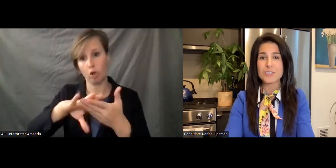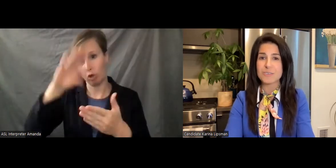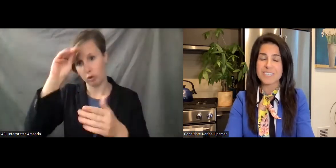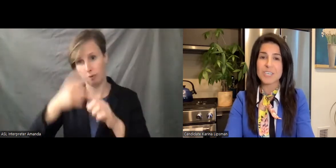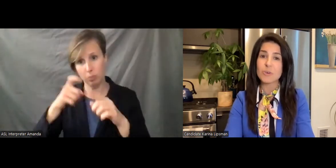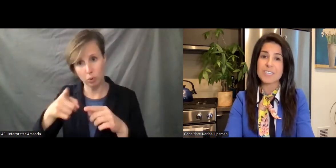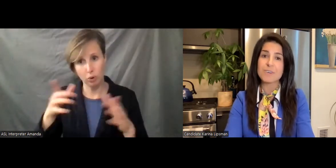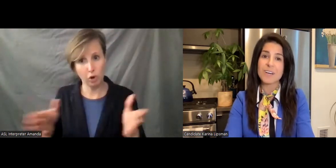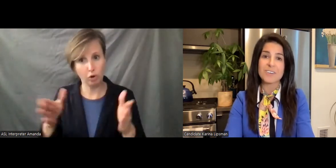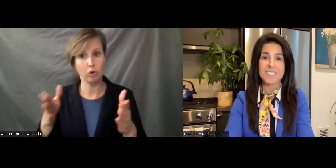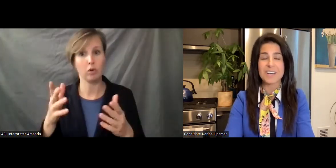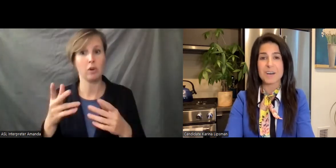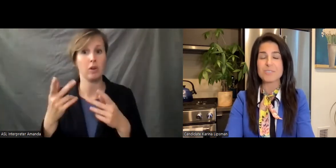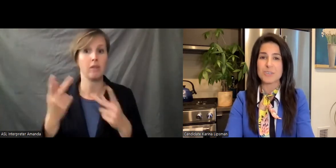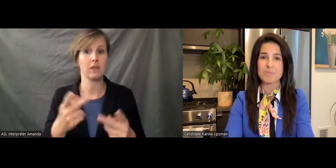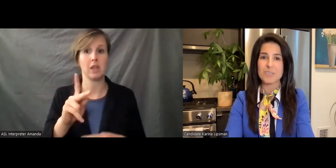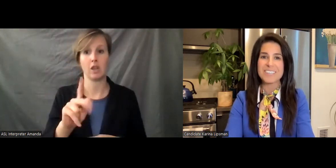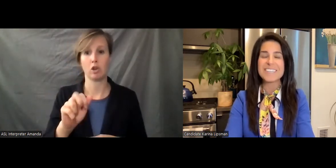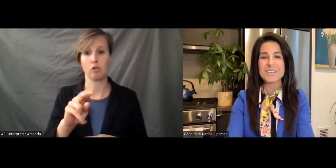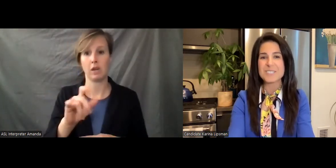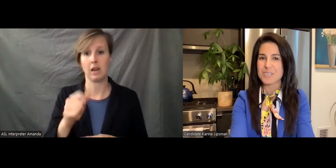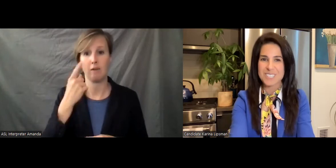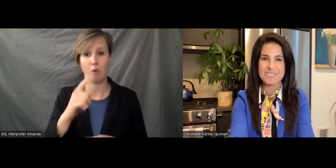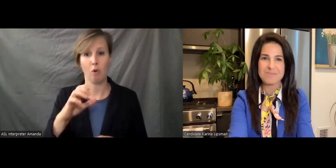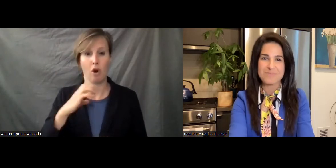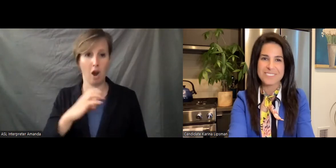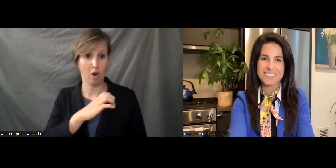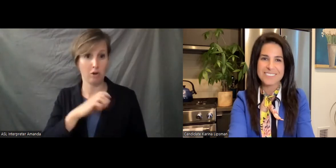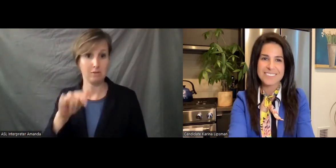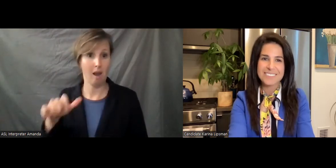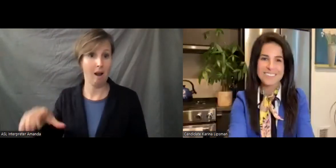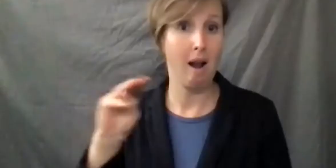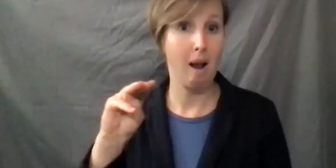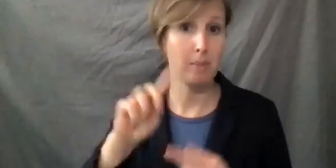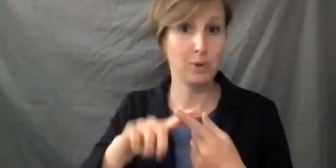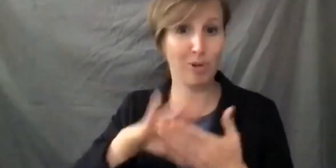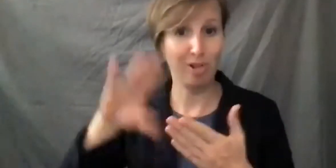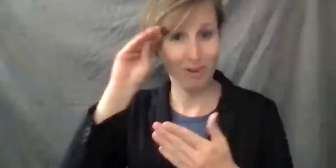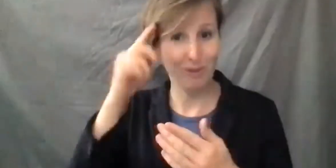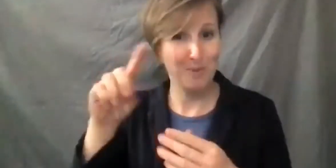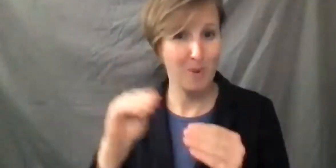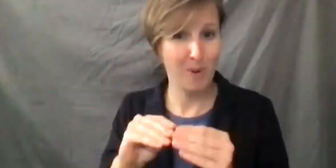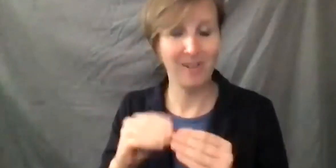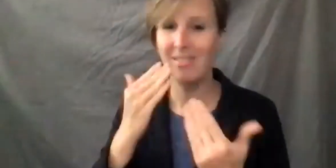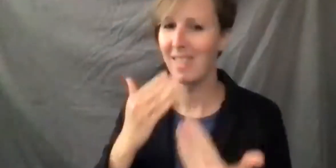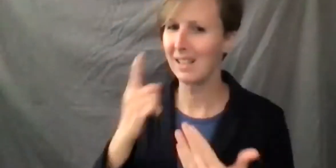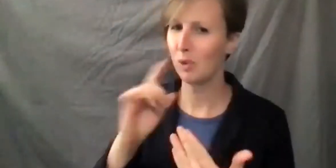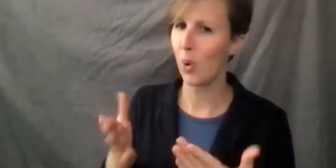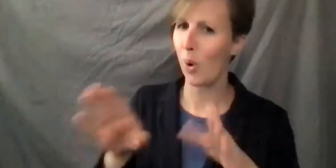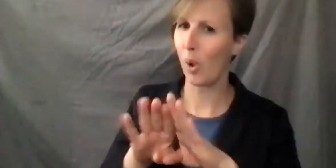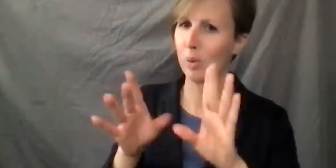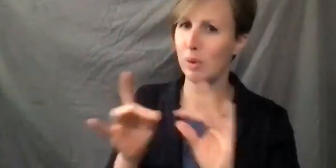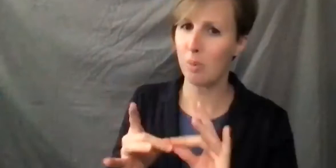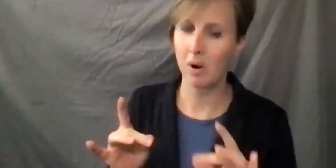I encourage you to visit KarinaForCongress.com to learn more. Thank you so much. Thank you so much. And for your closing remarks,